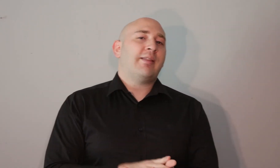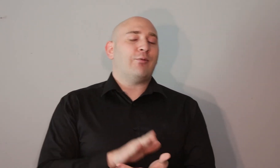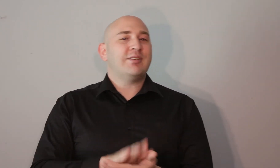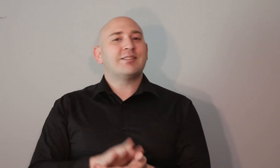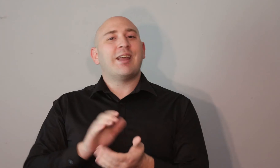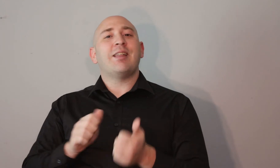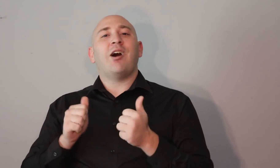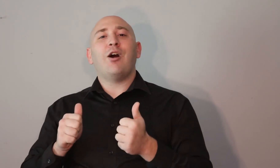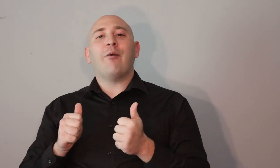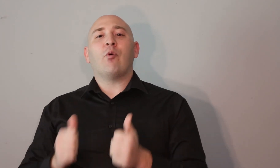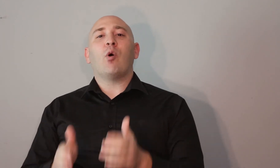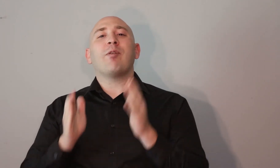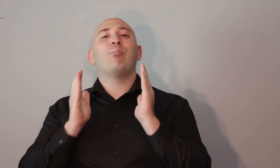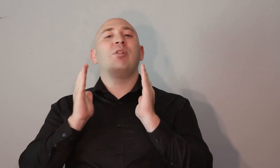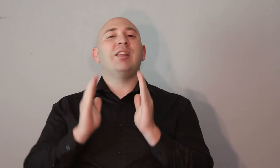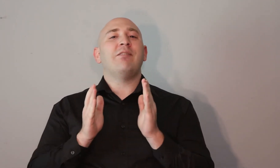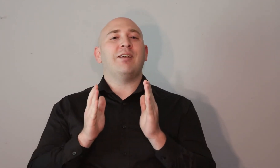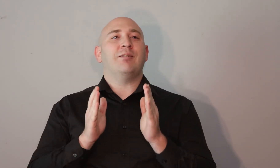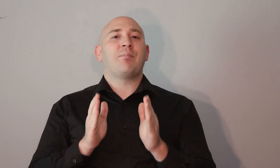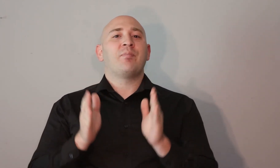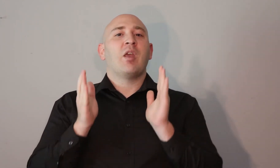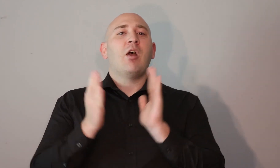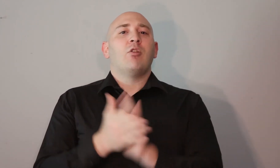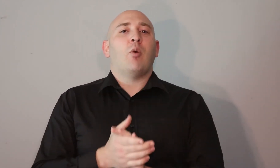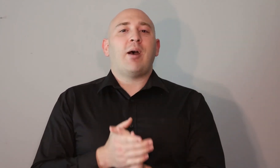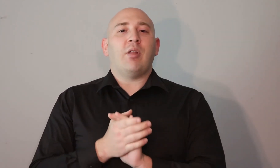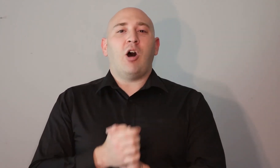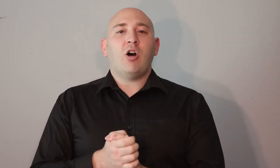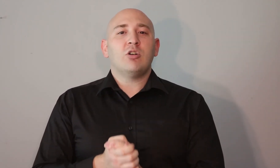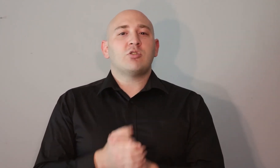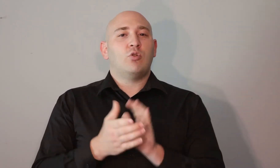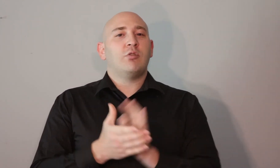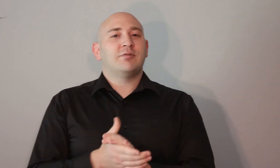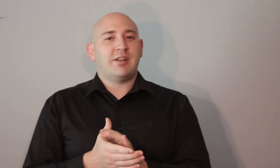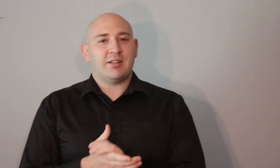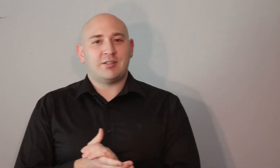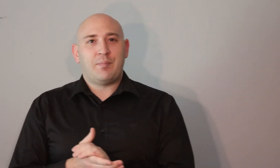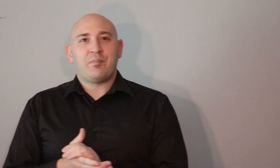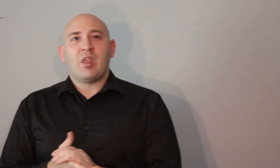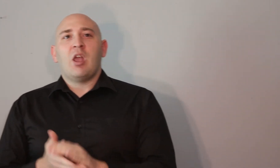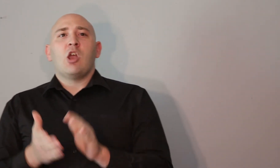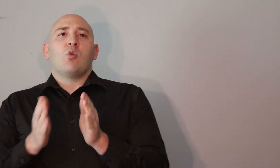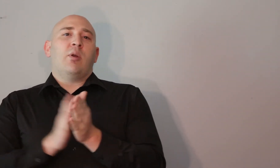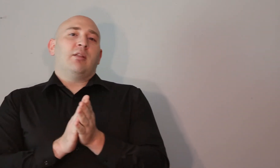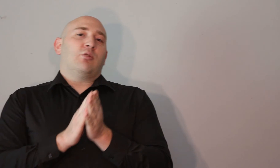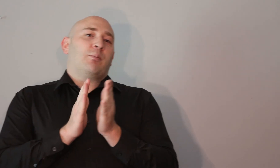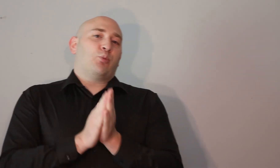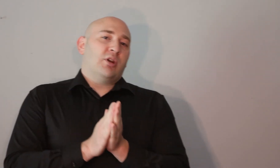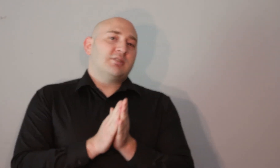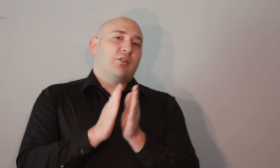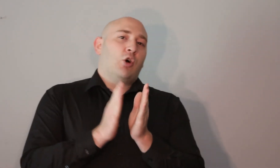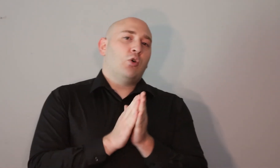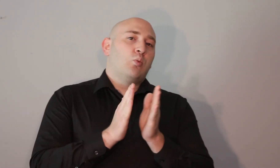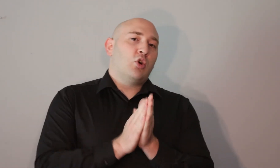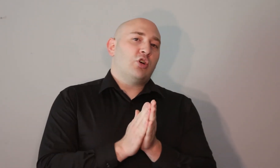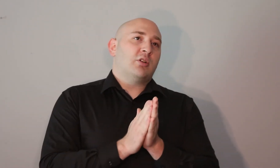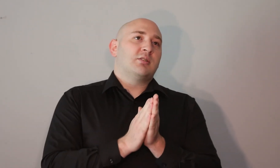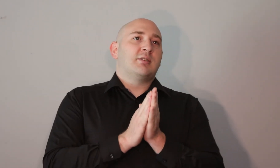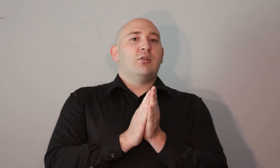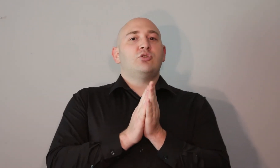that we stand up for what we believe in. No matter the odds or the risks, when the president of whole world tells